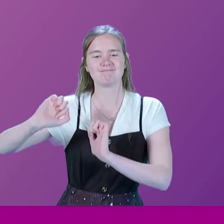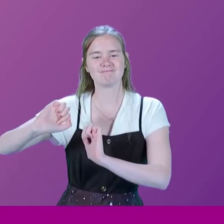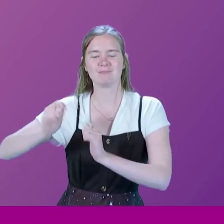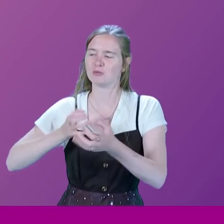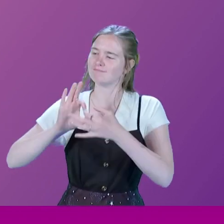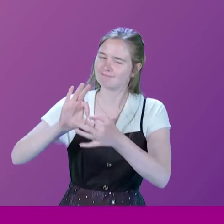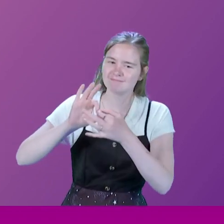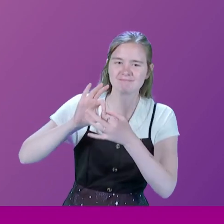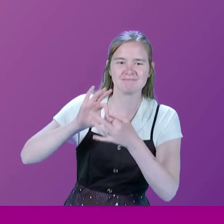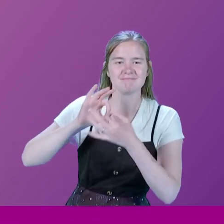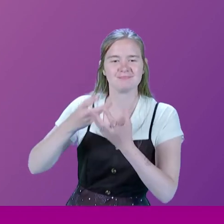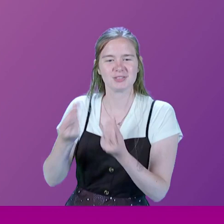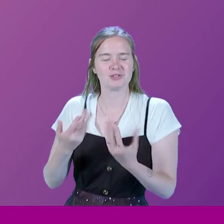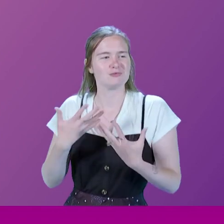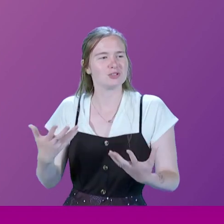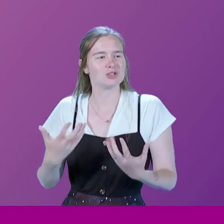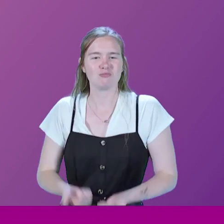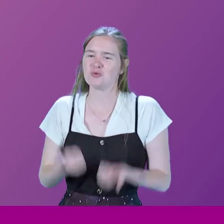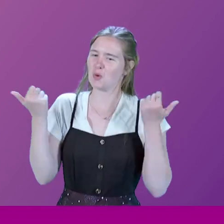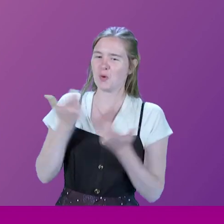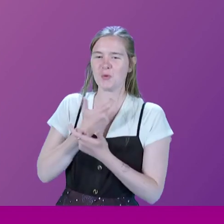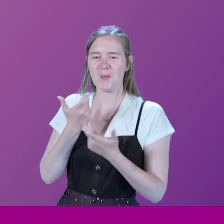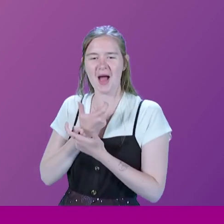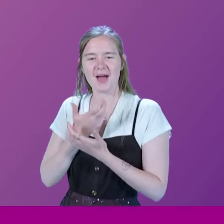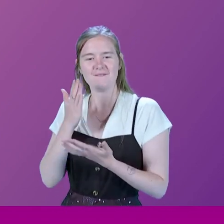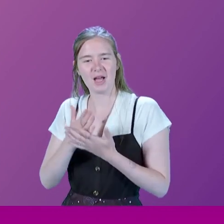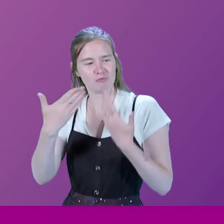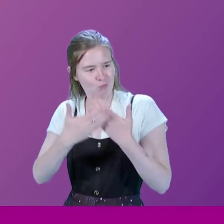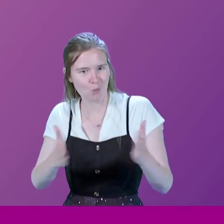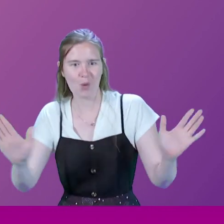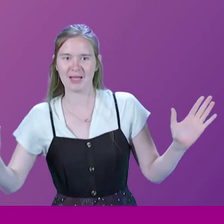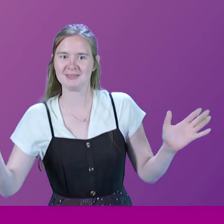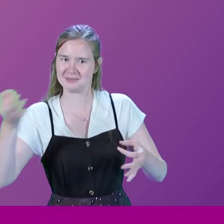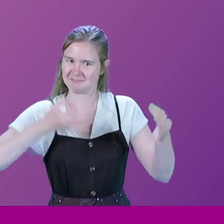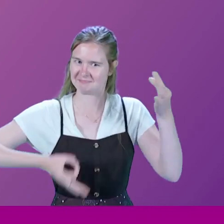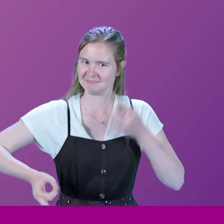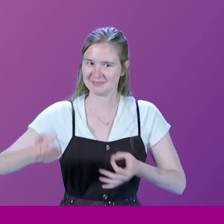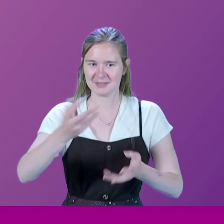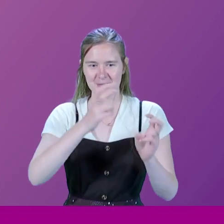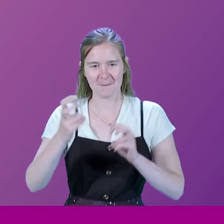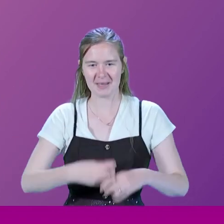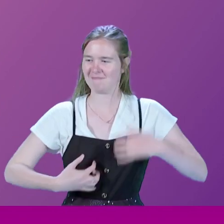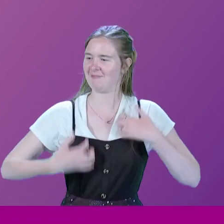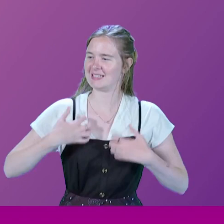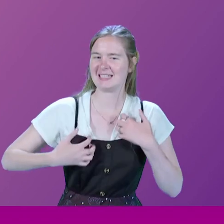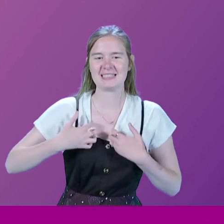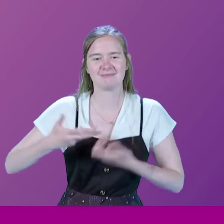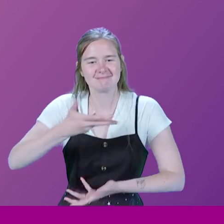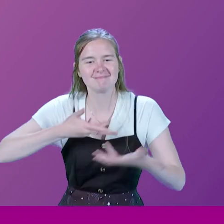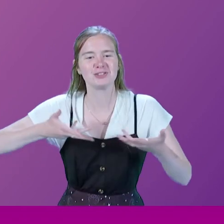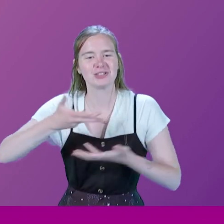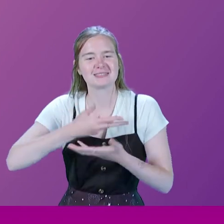for engaging with such good humour in what has been a very wide-ranging, fascinating discussion.